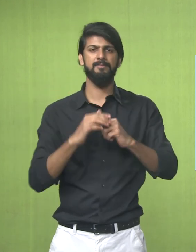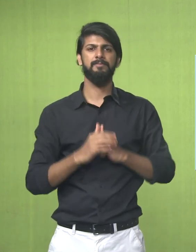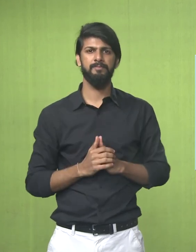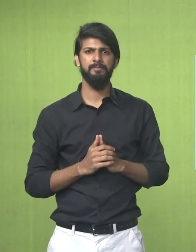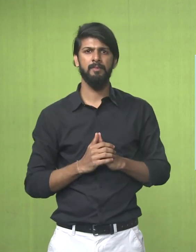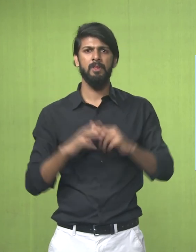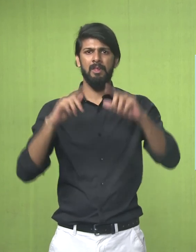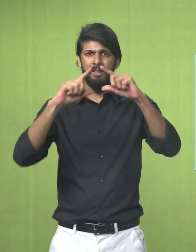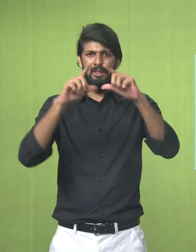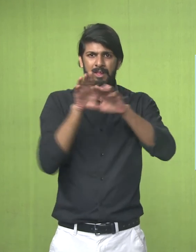Of The Fish's Body